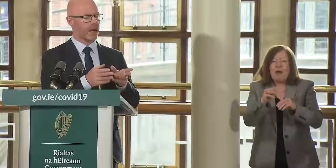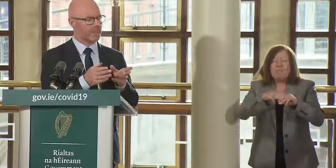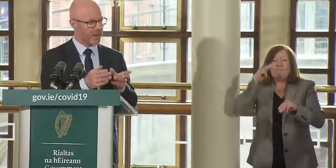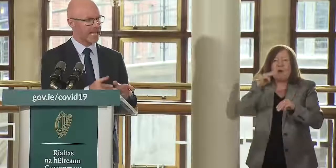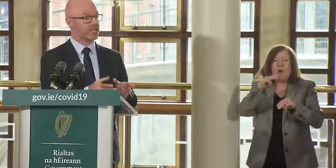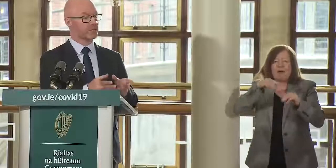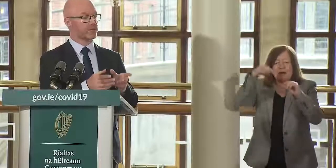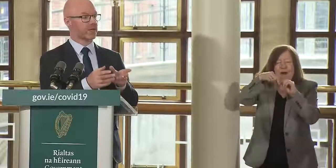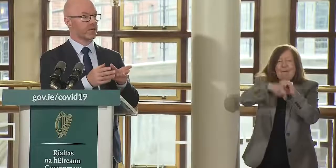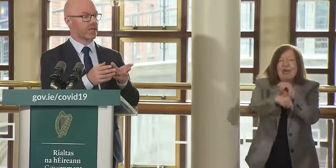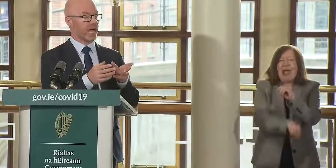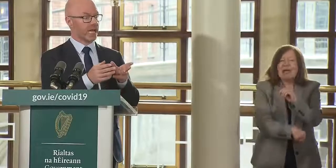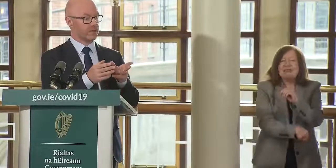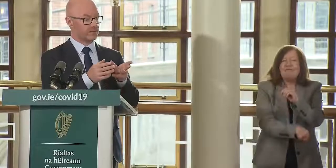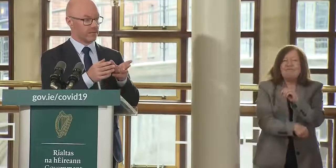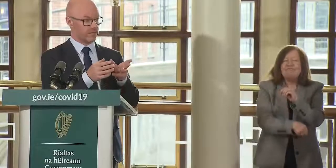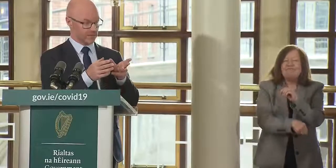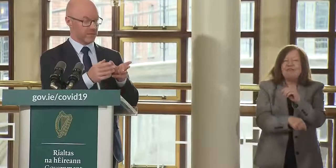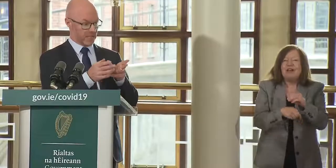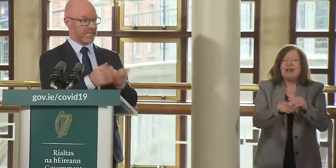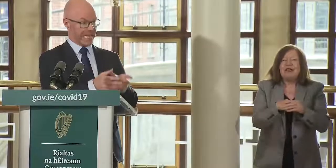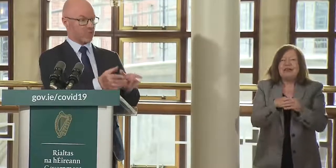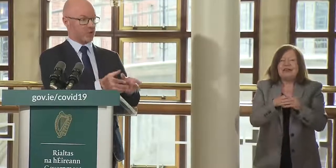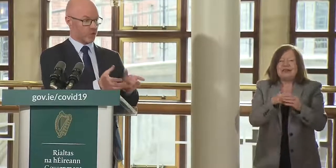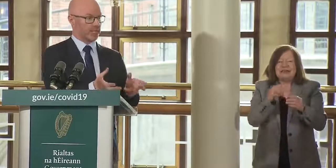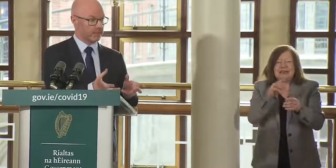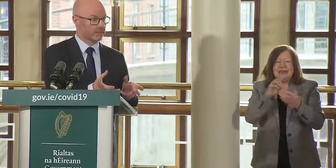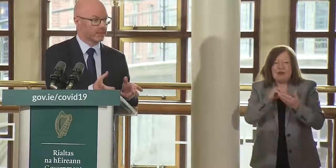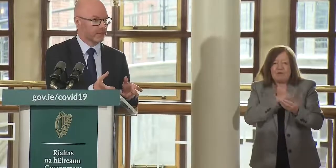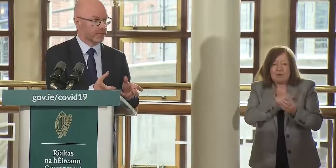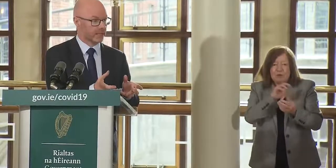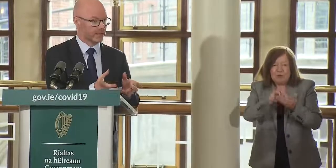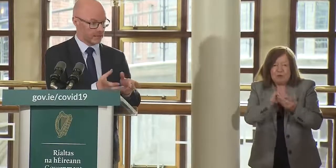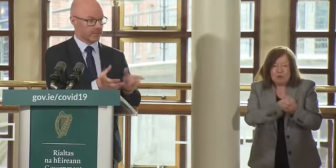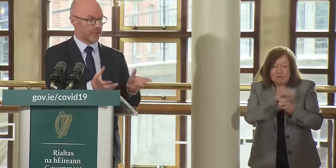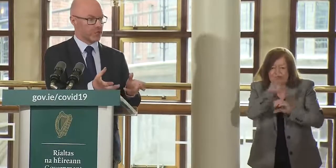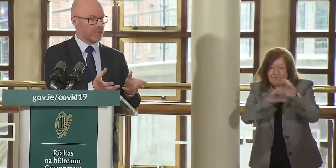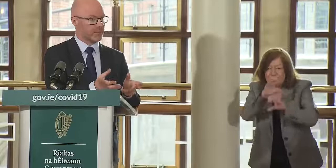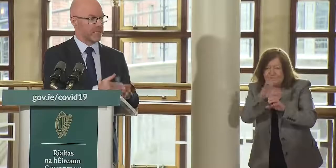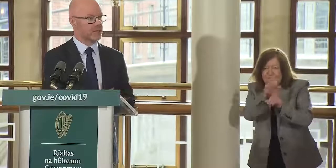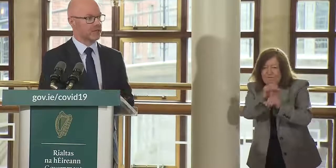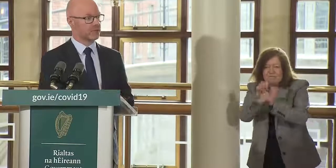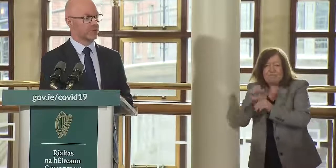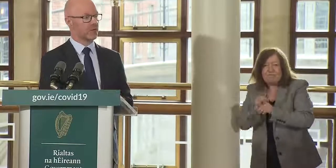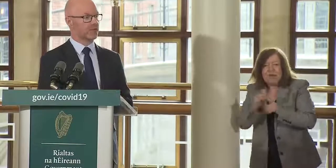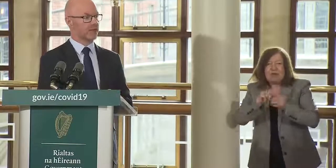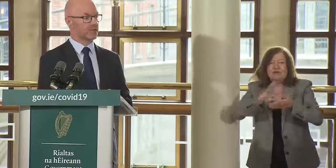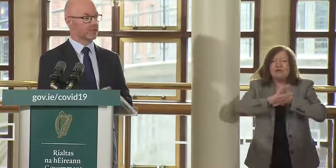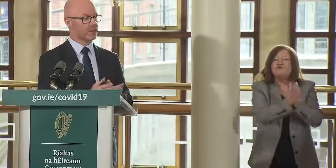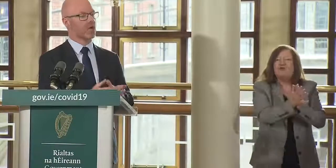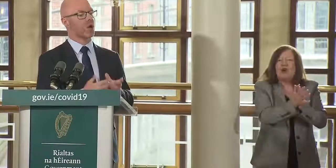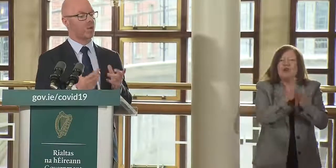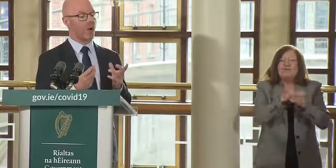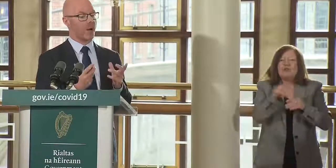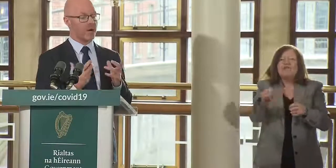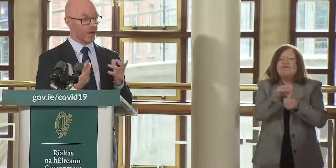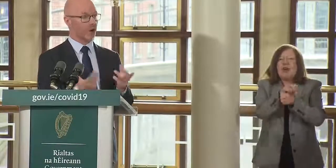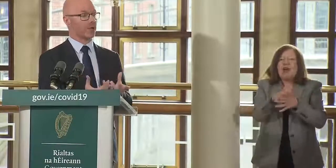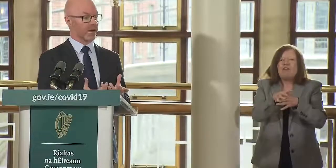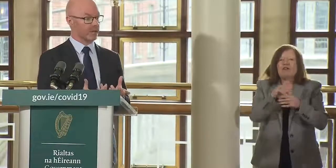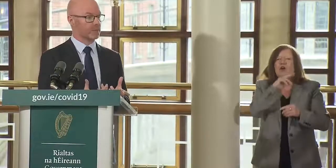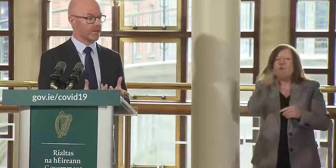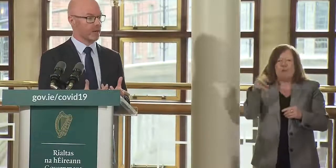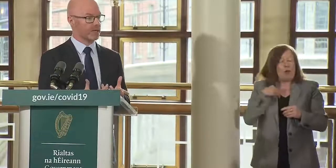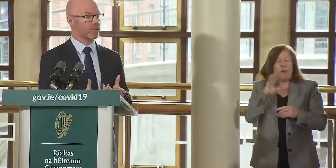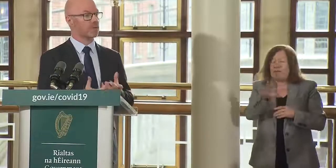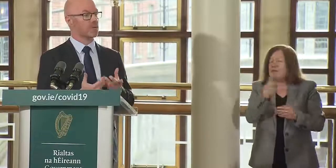comprehensive uh seek and destroy uh regime essentially for for the for the virus but we